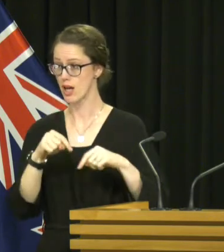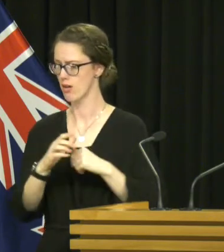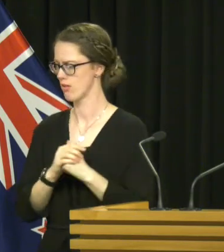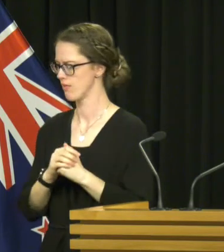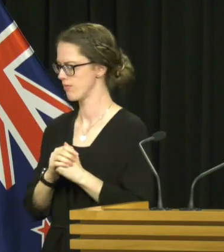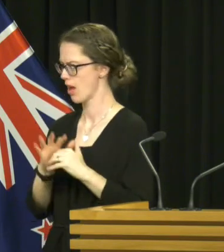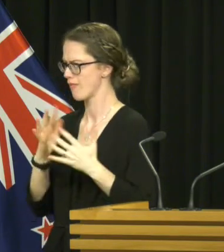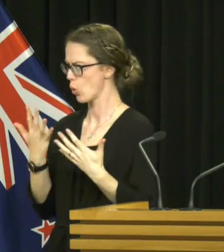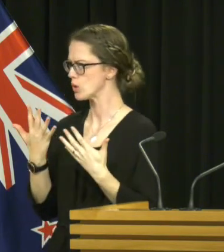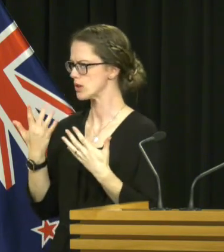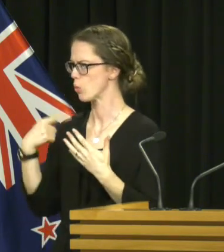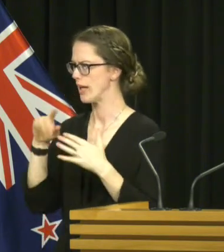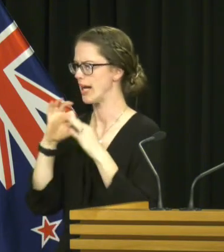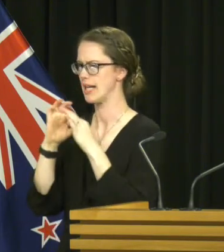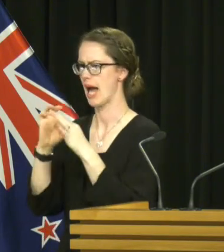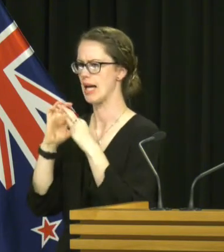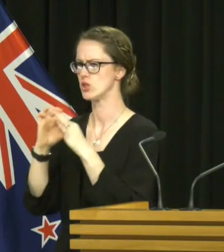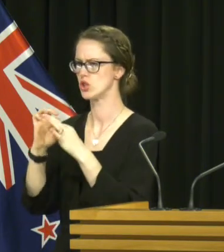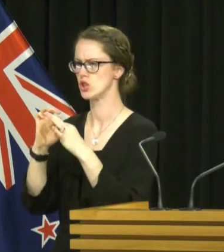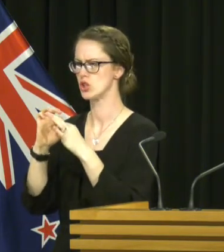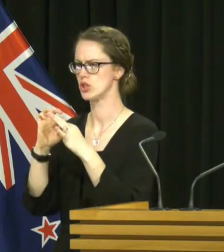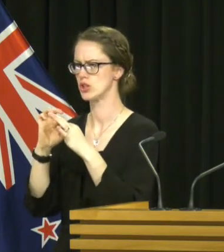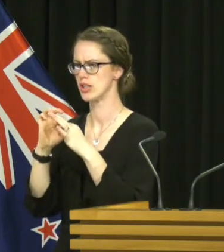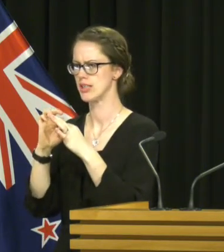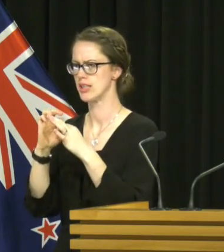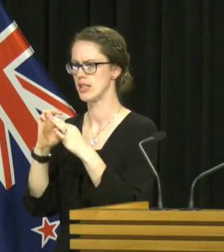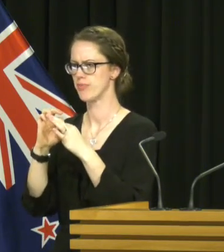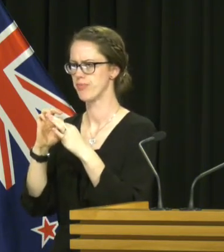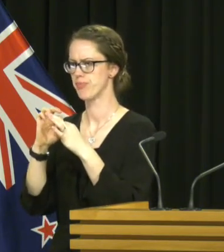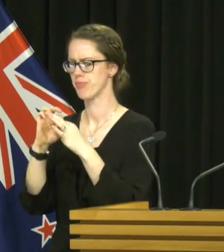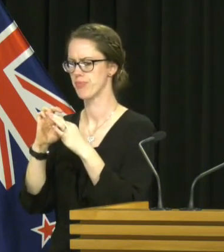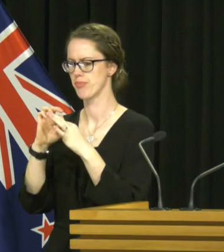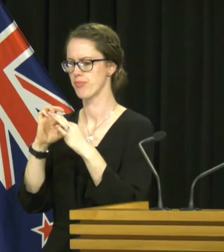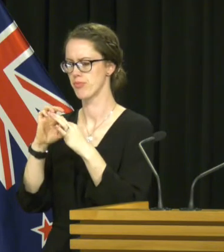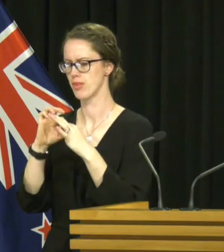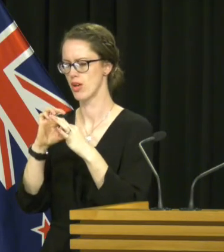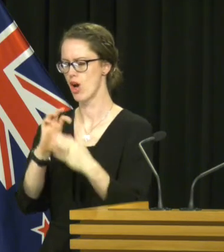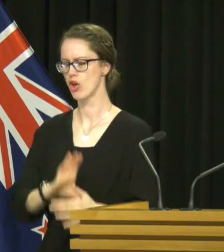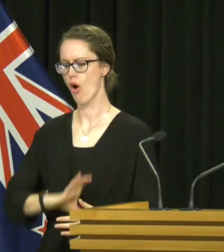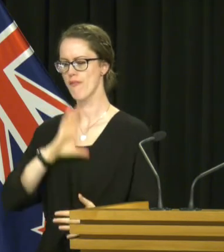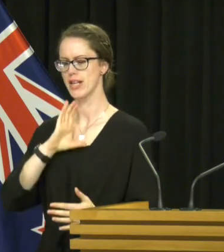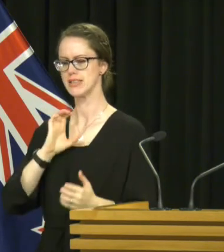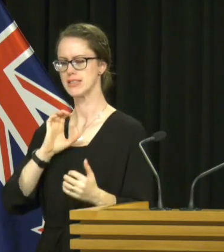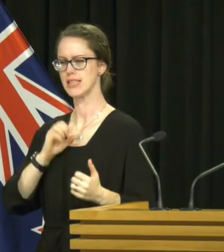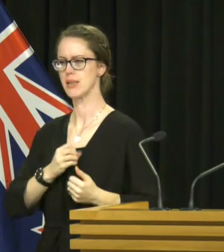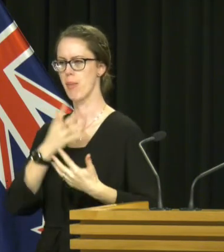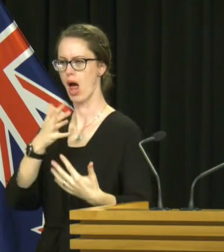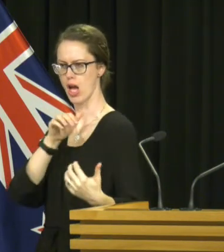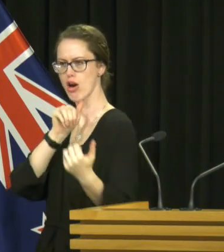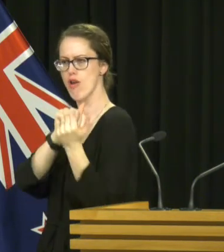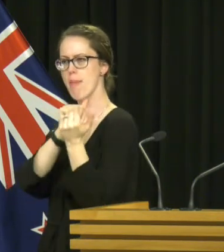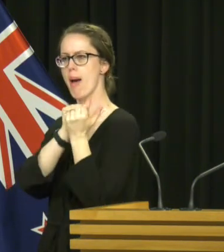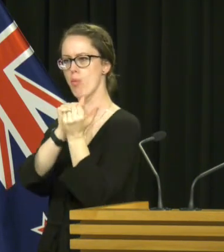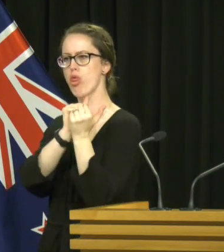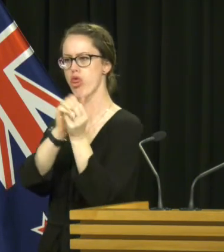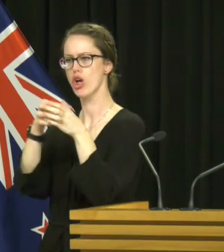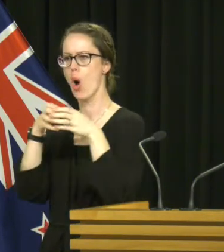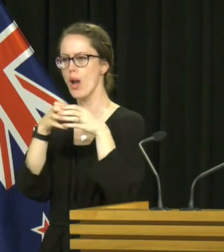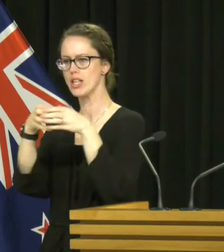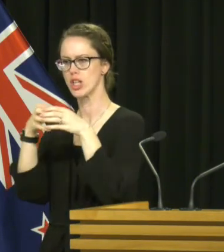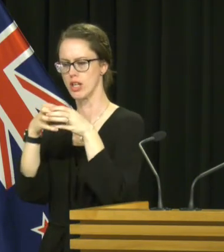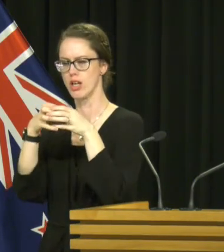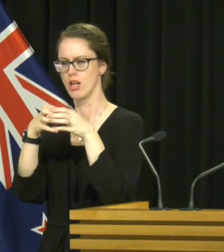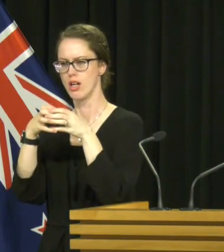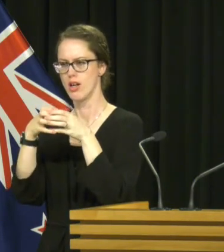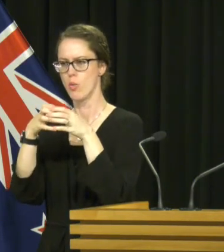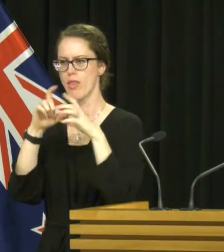Oh, of course, we engage our confidence in supply and coalition partners throughout the crafting and drafting